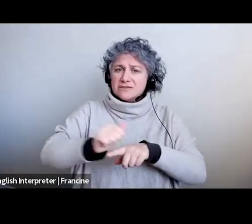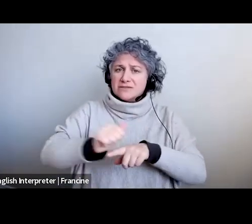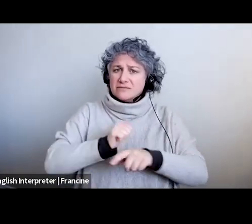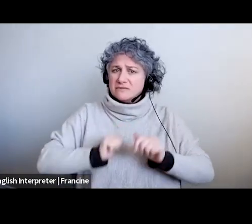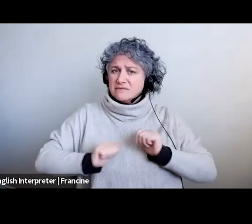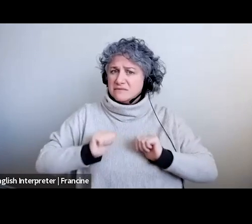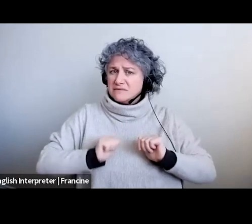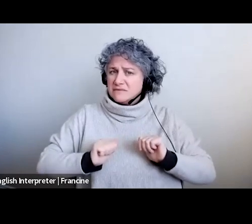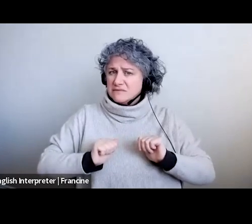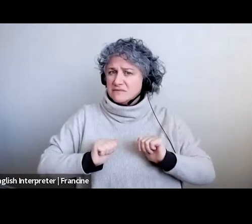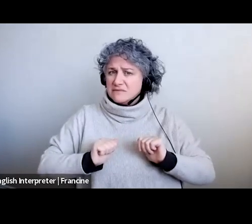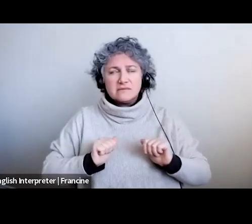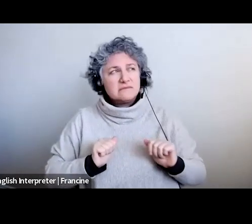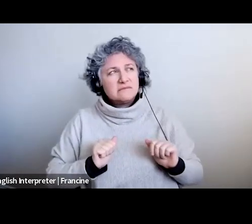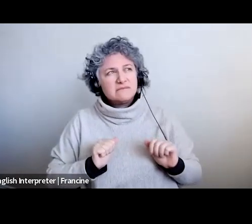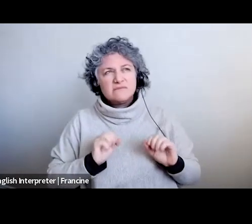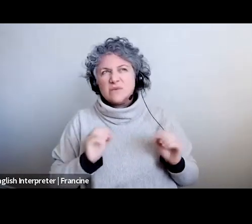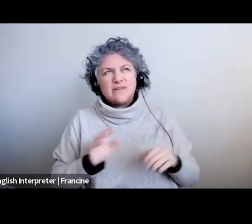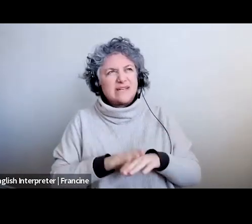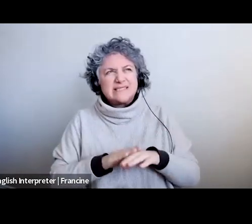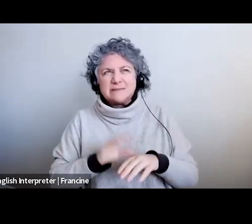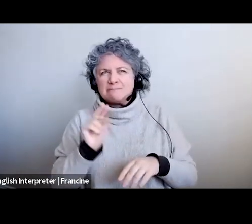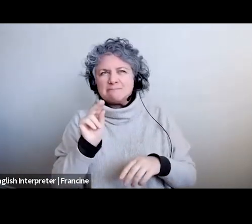um not really okay